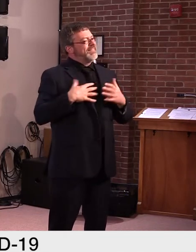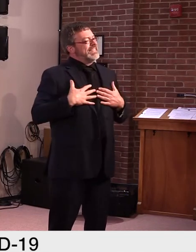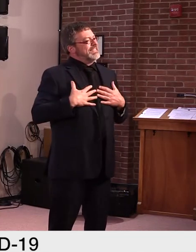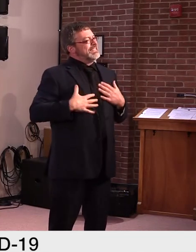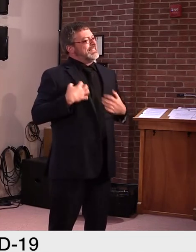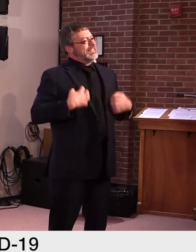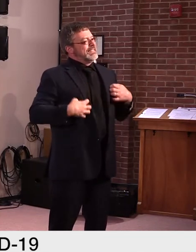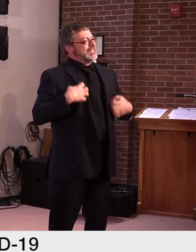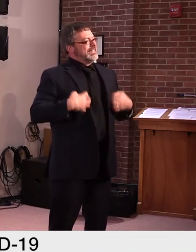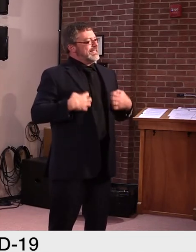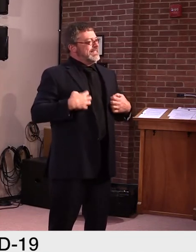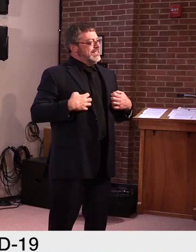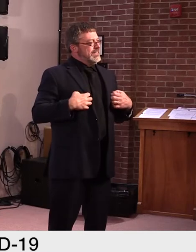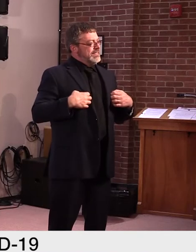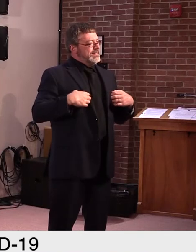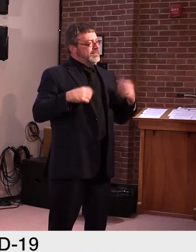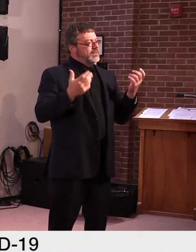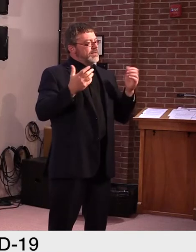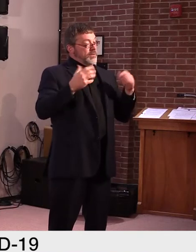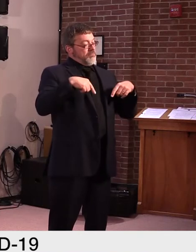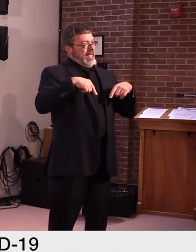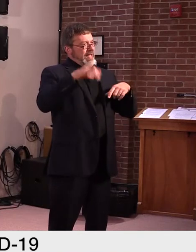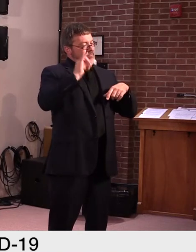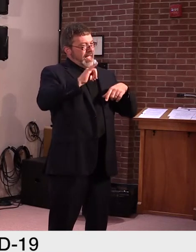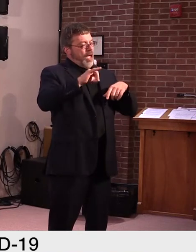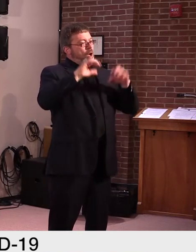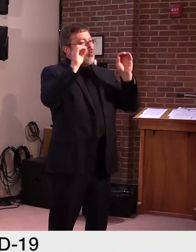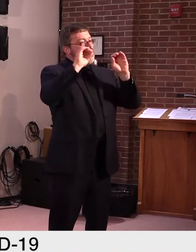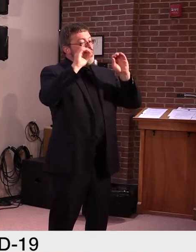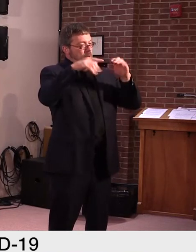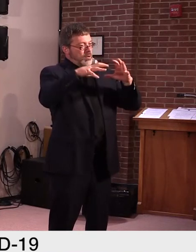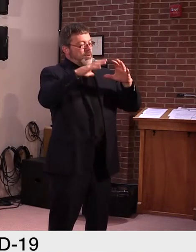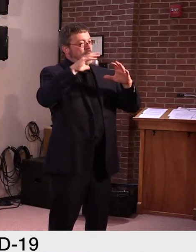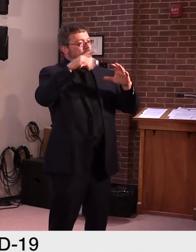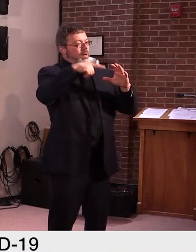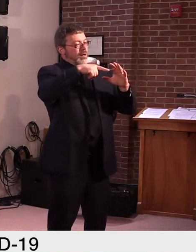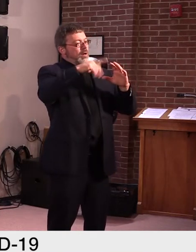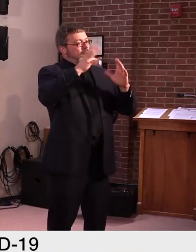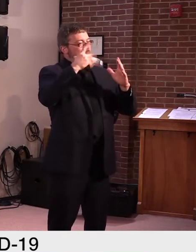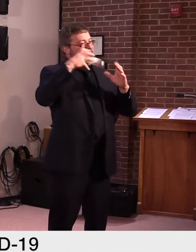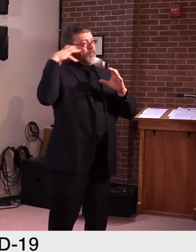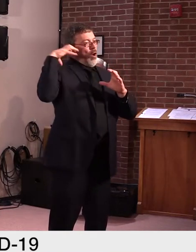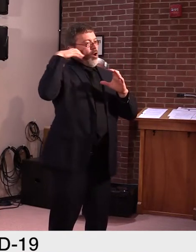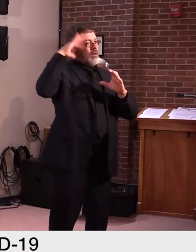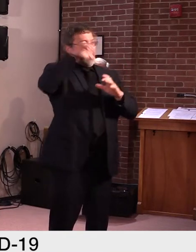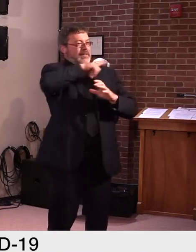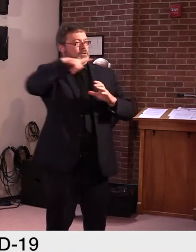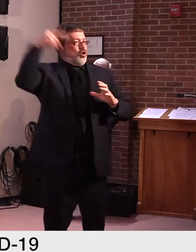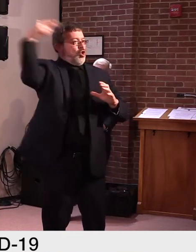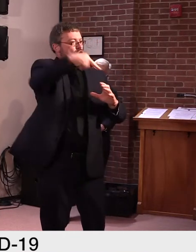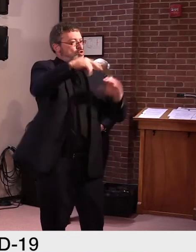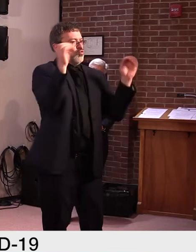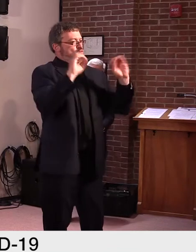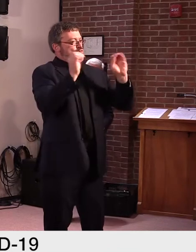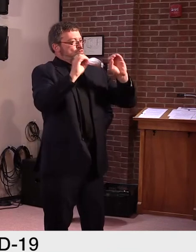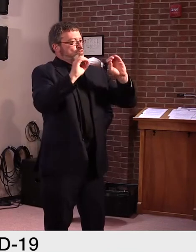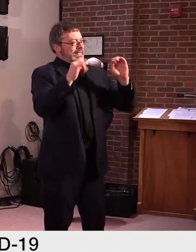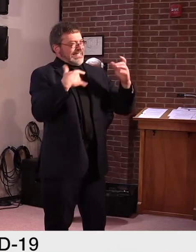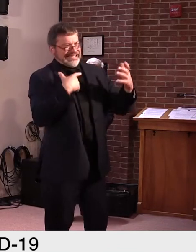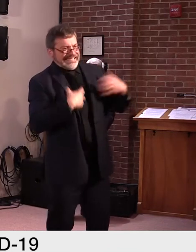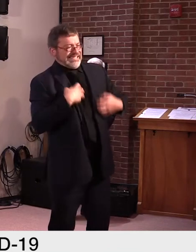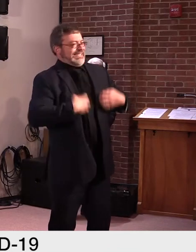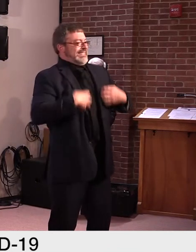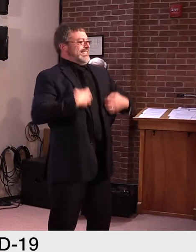without the okay from the legislature, this plan should go back to the legislature and it be approved. And then it should have some oversight from the governor to make sure,